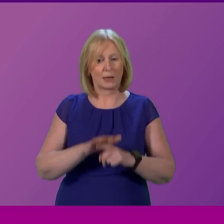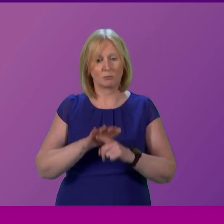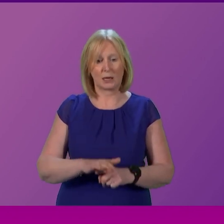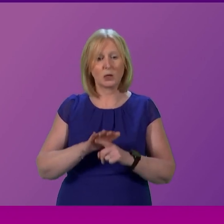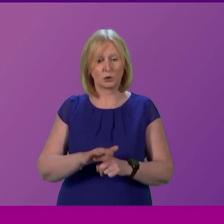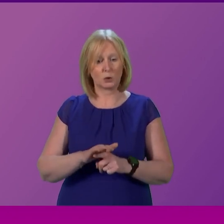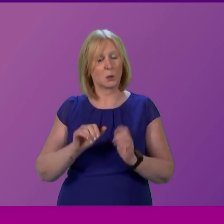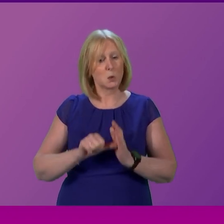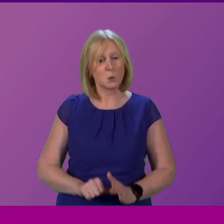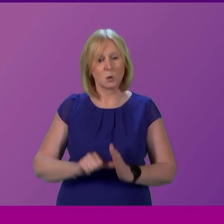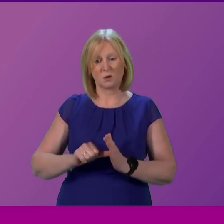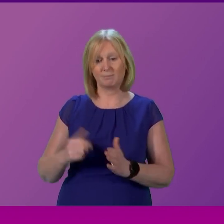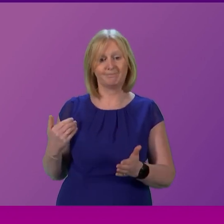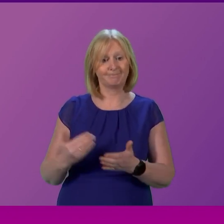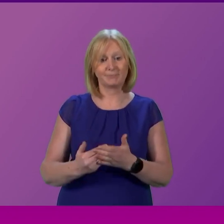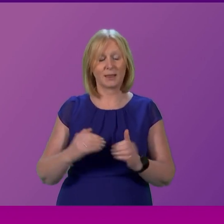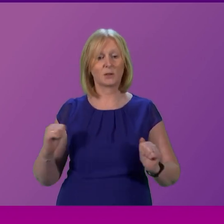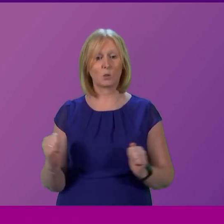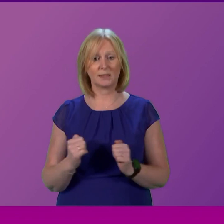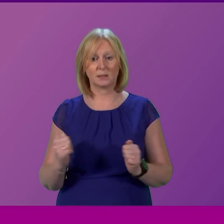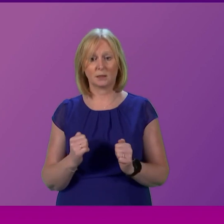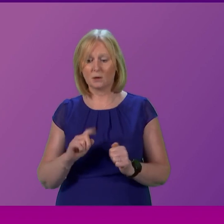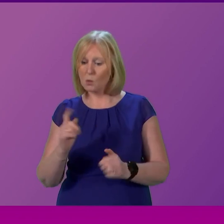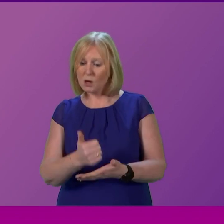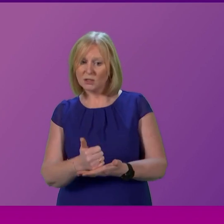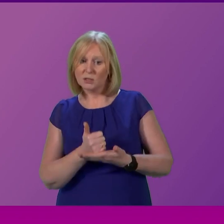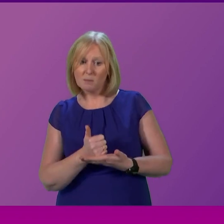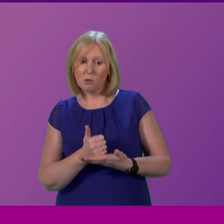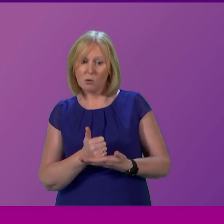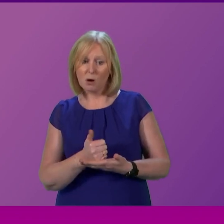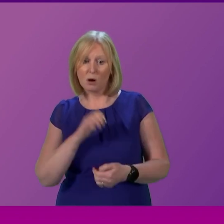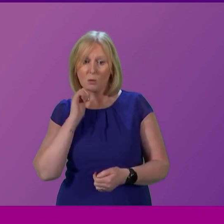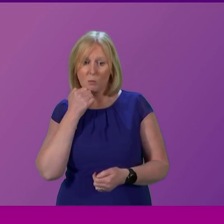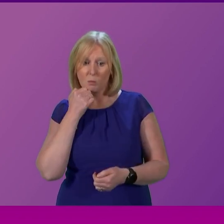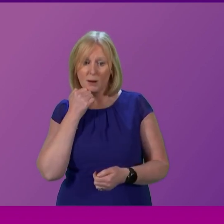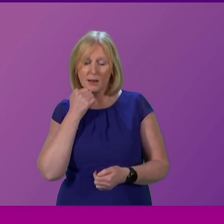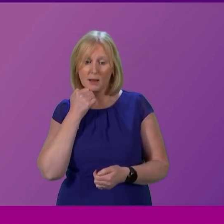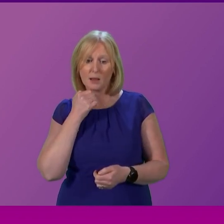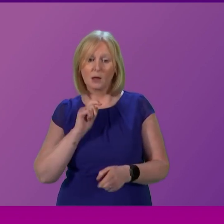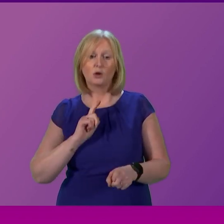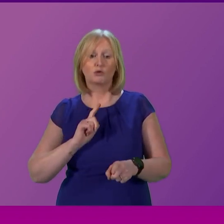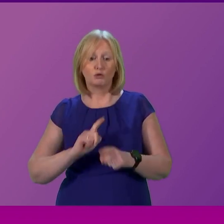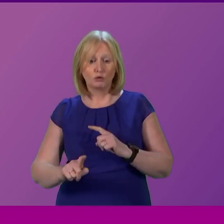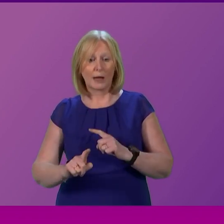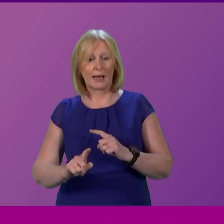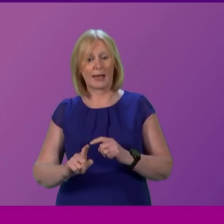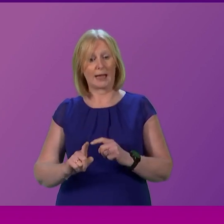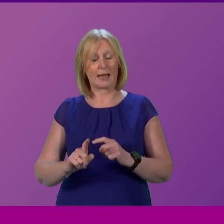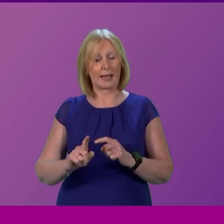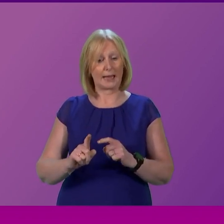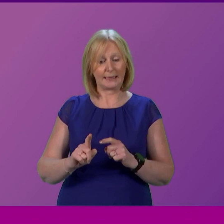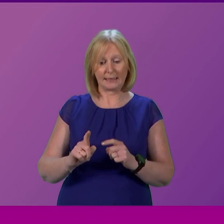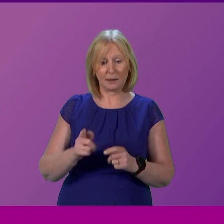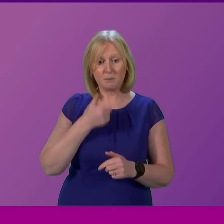winter Can the Cabinet Secretary advise what support will be given to constituents desperately trying to get help from NHS